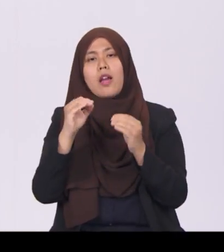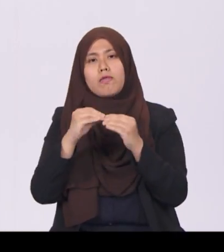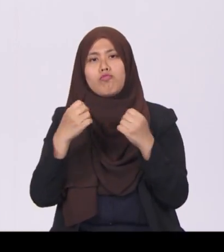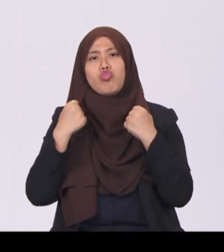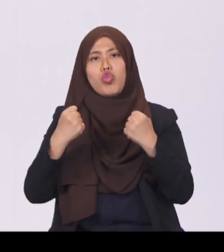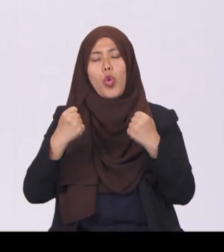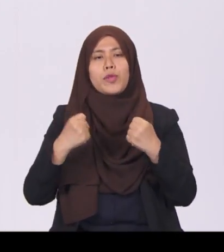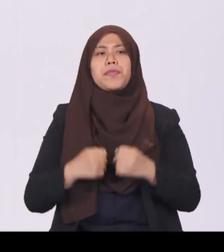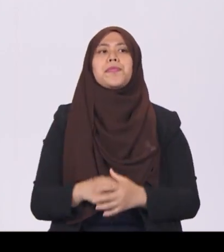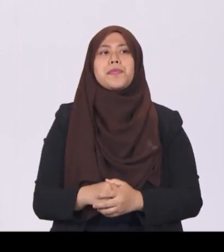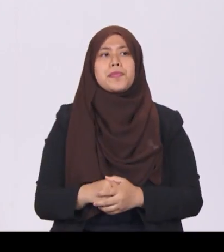I will enhance progressivity.